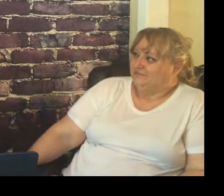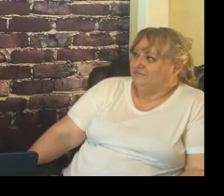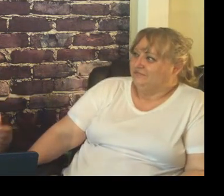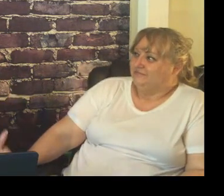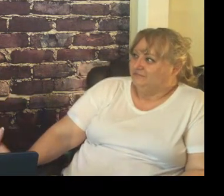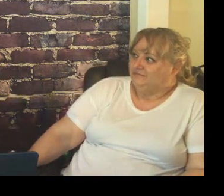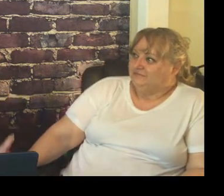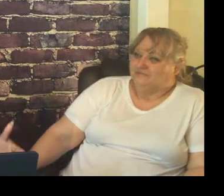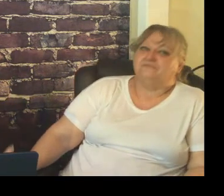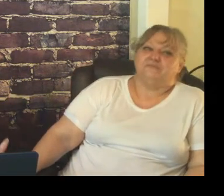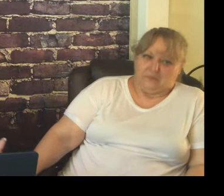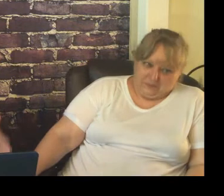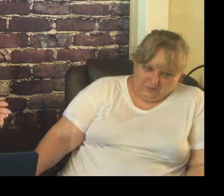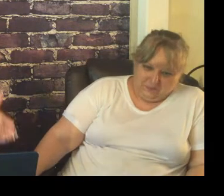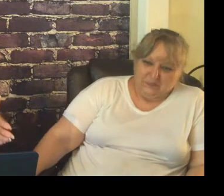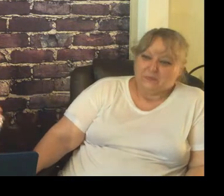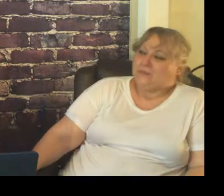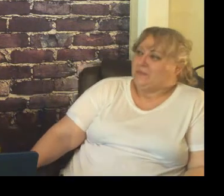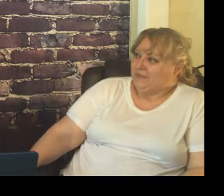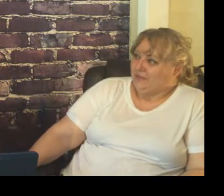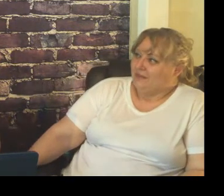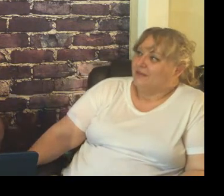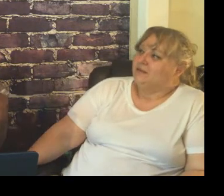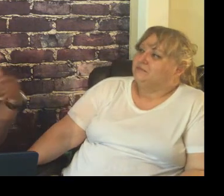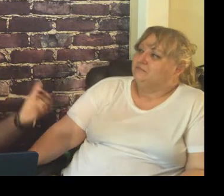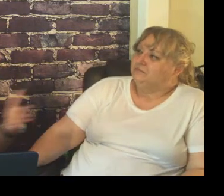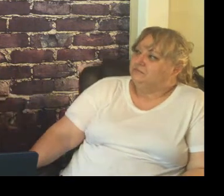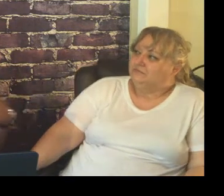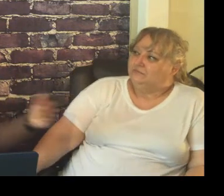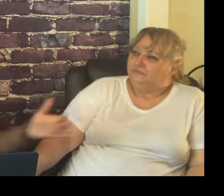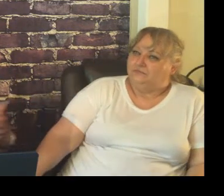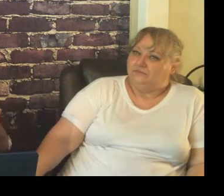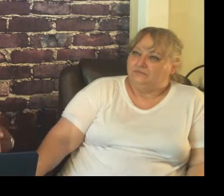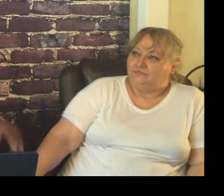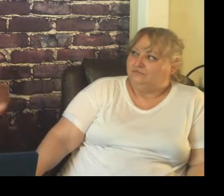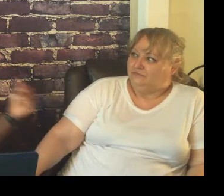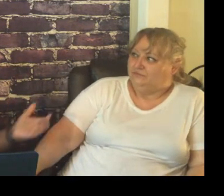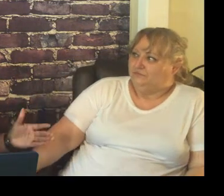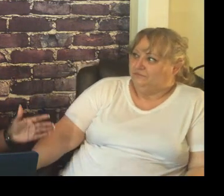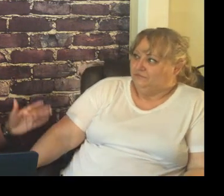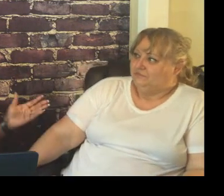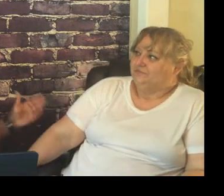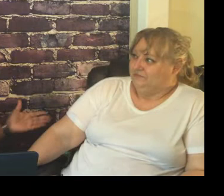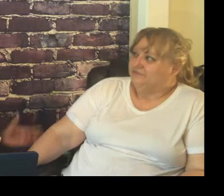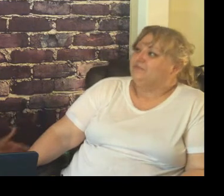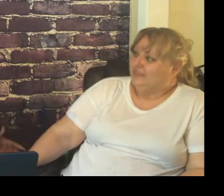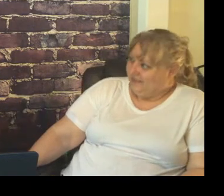just this person standing up here giving you information you know they felt like okay we can we can kind of trust her